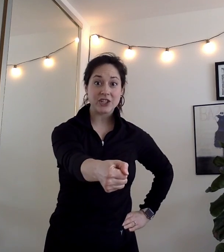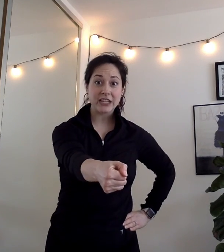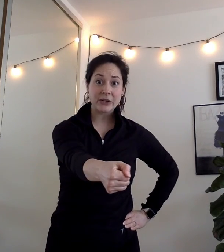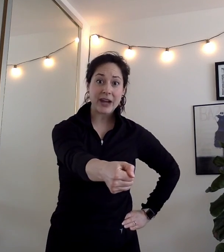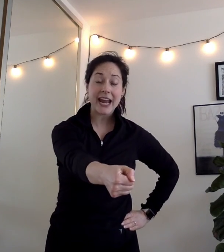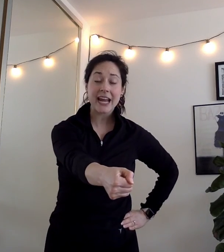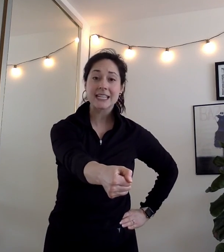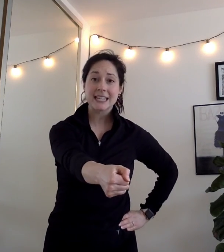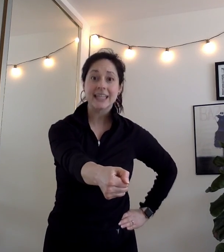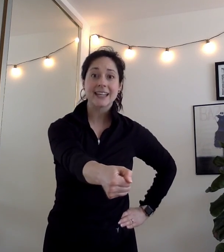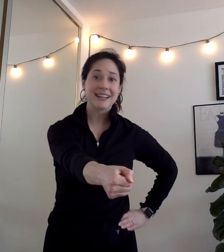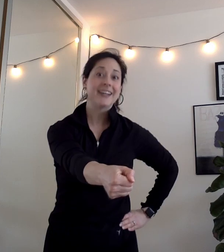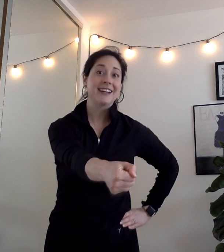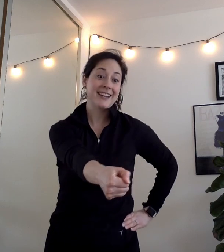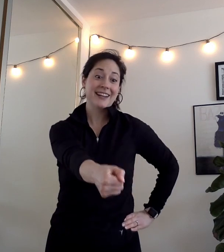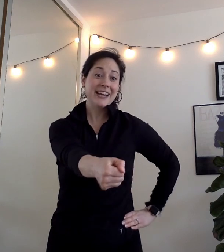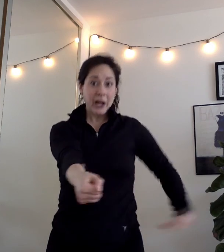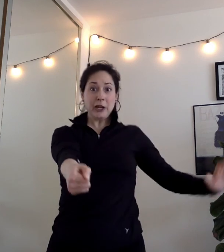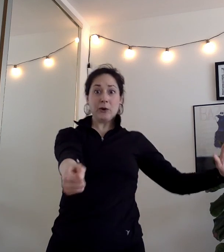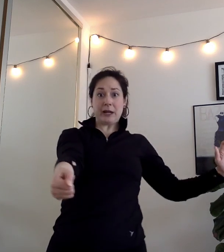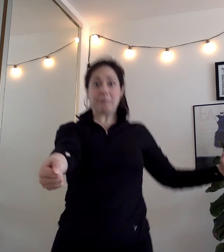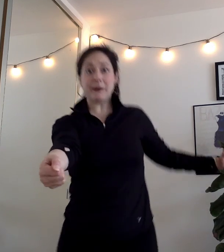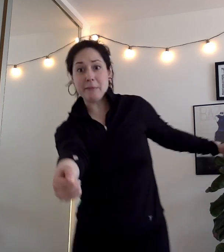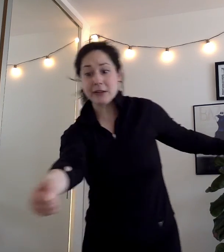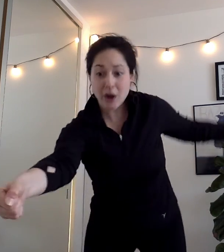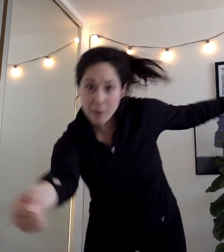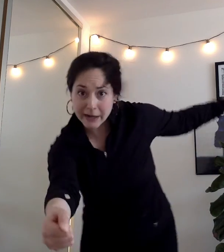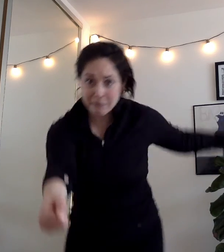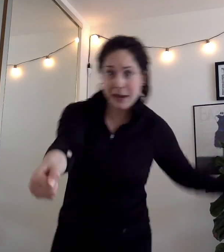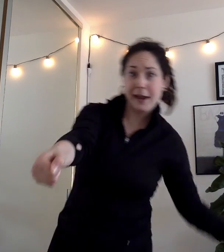man